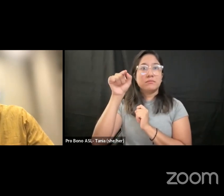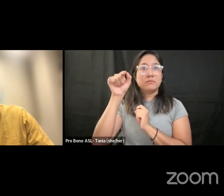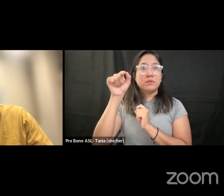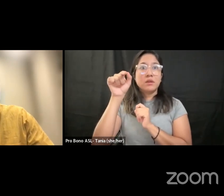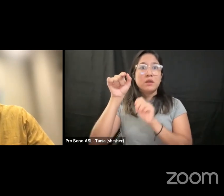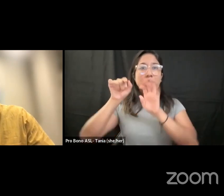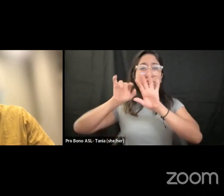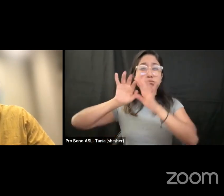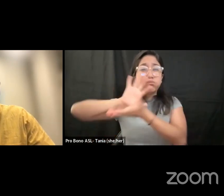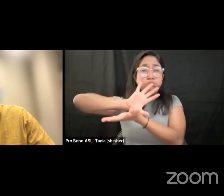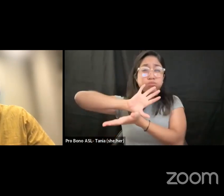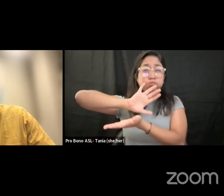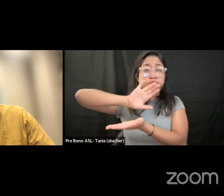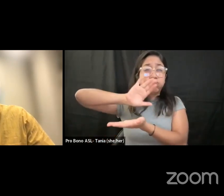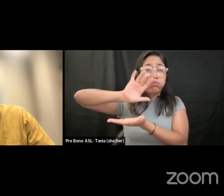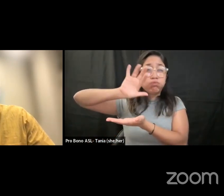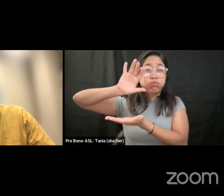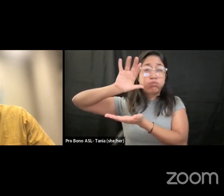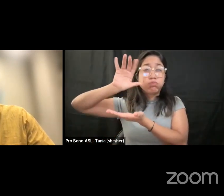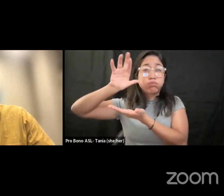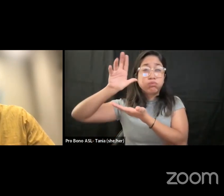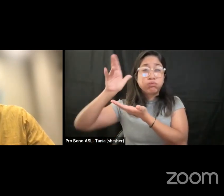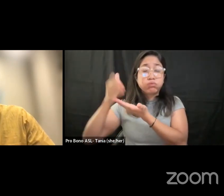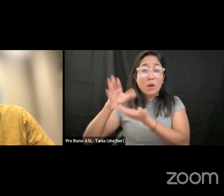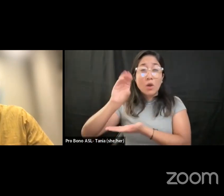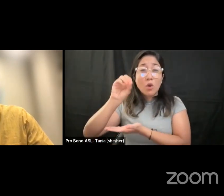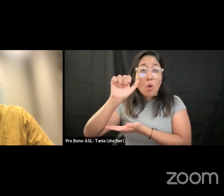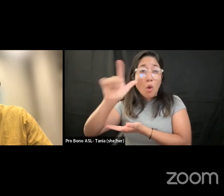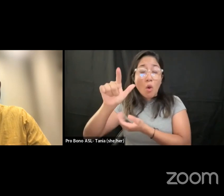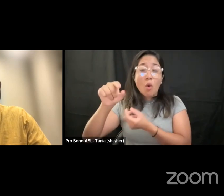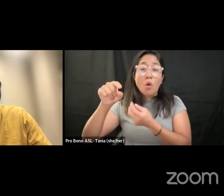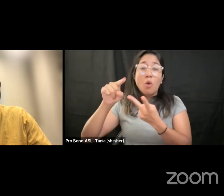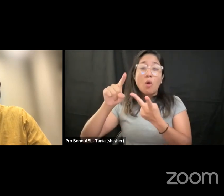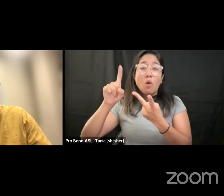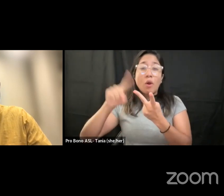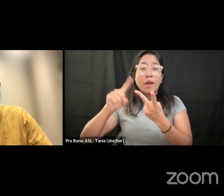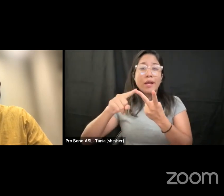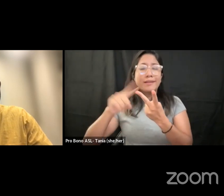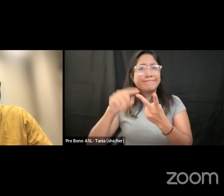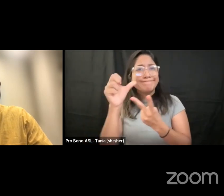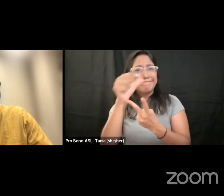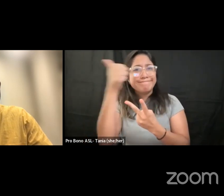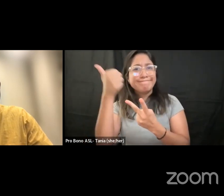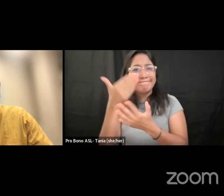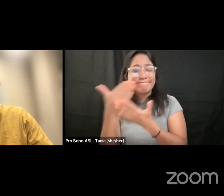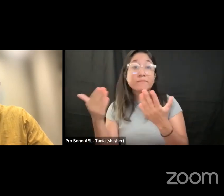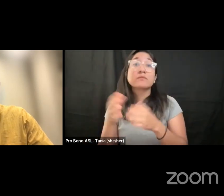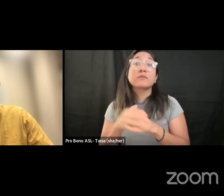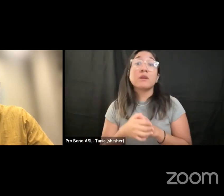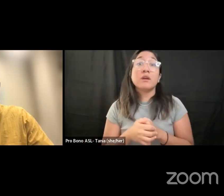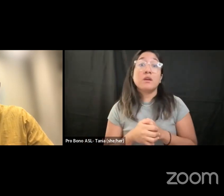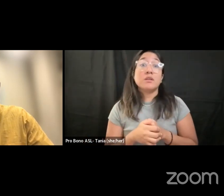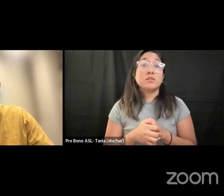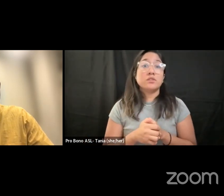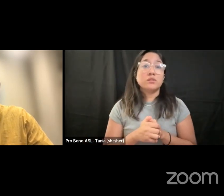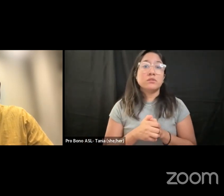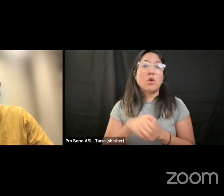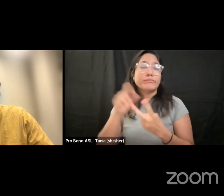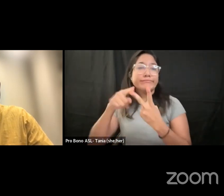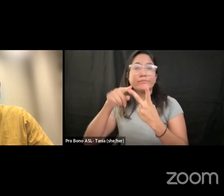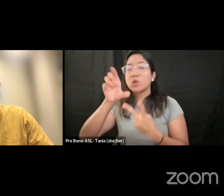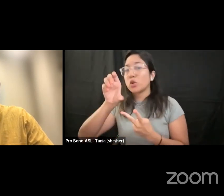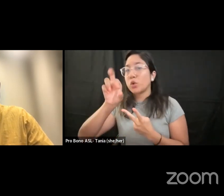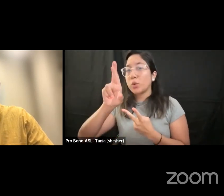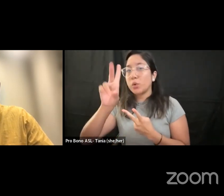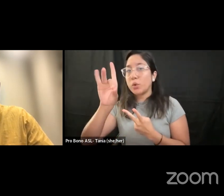amounts of coal and more crude so but we exist in a country where we've already seen the effects of